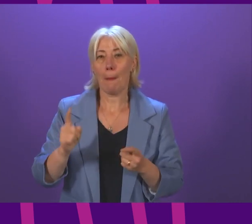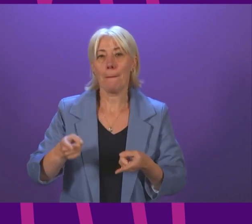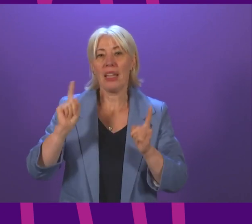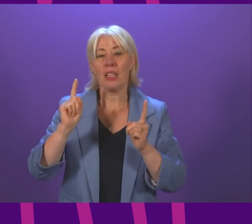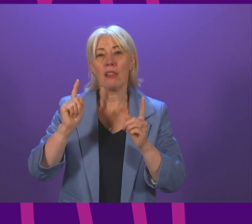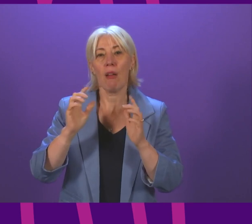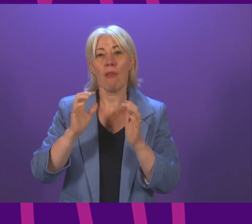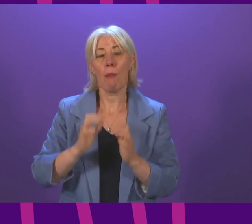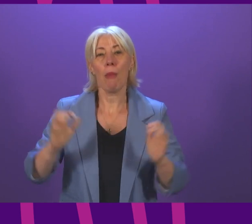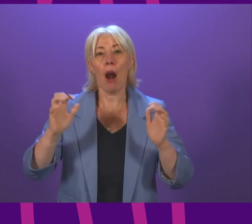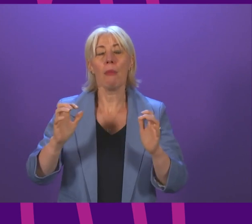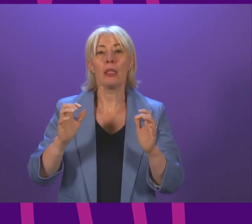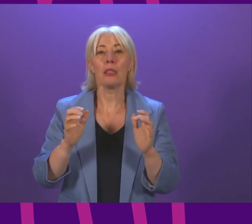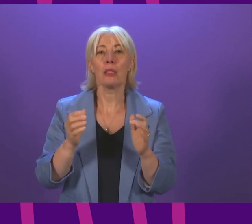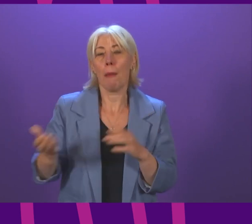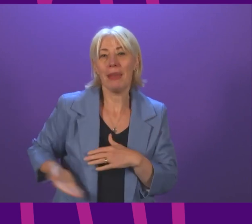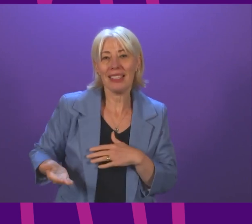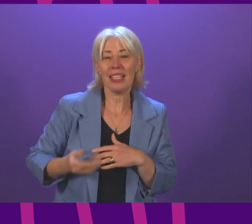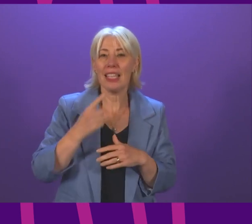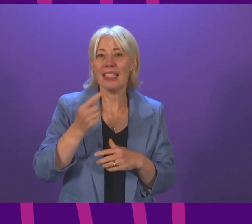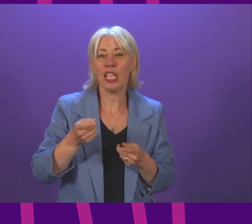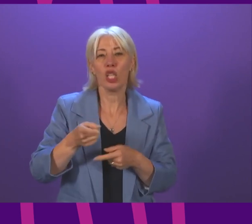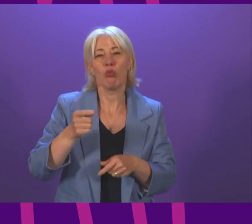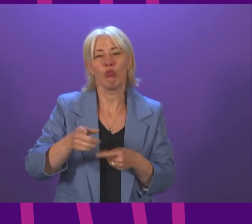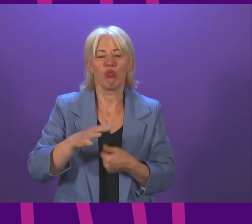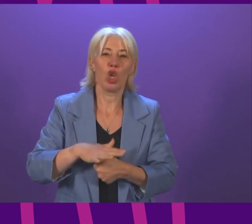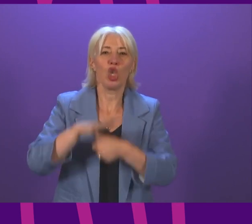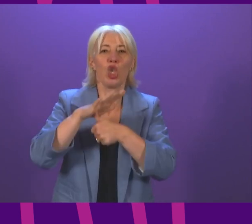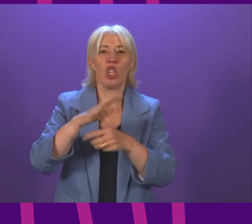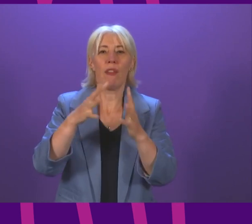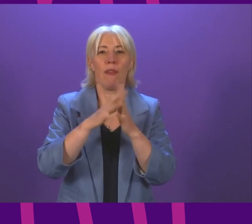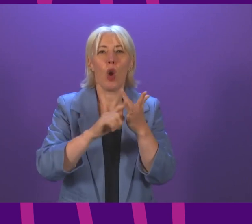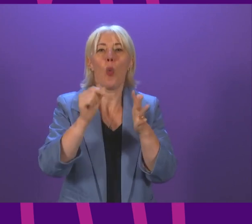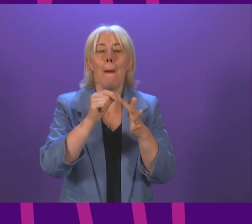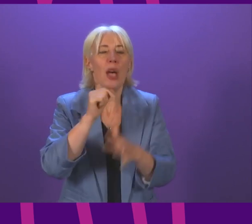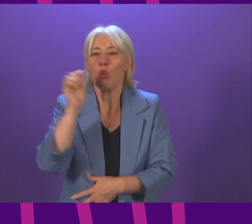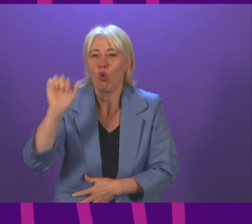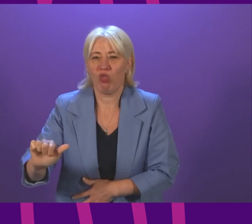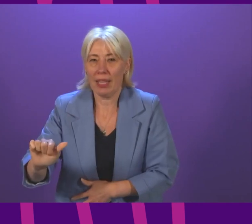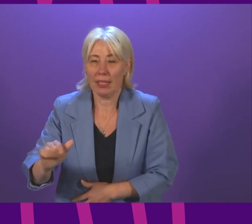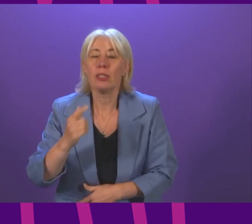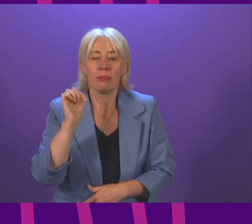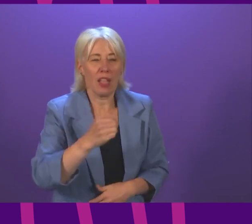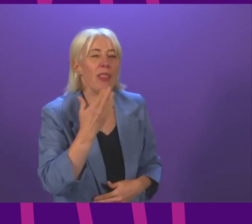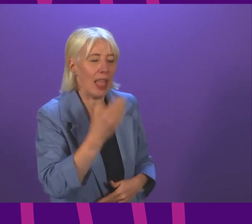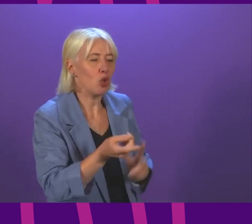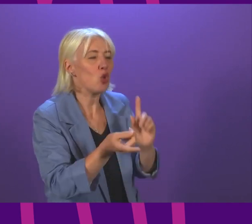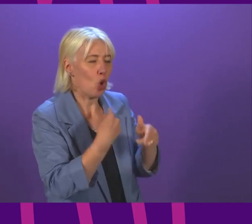parliamentary business as the chief whip which is incorrect thank you miss Mackay your comments are on the record